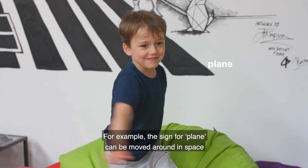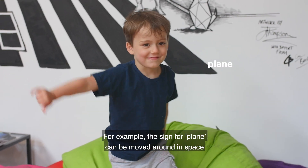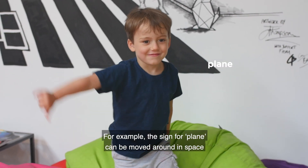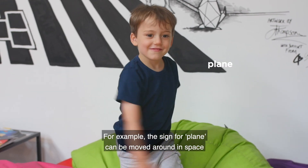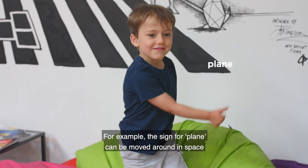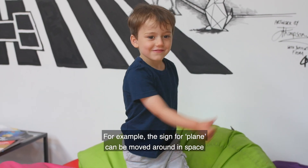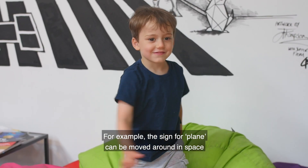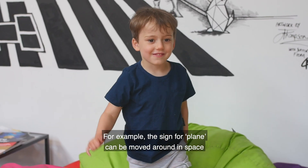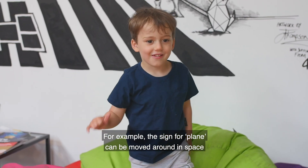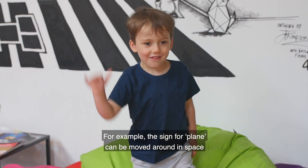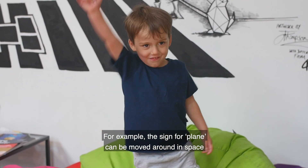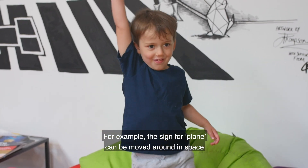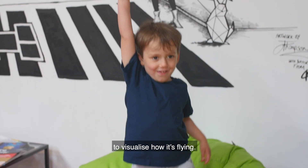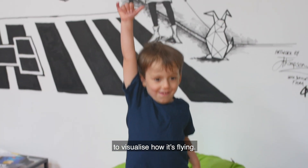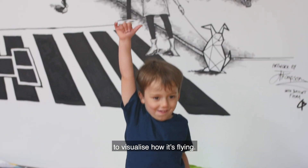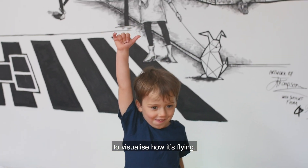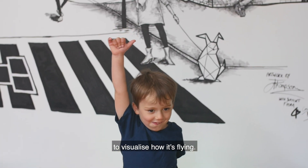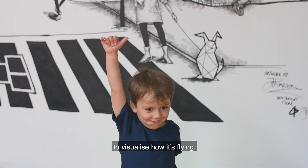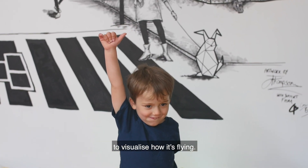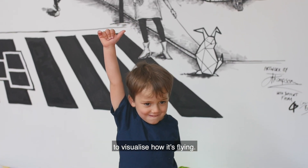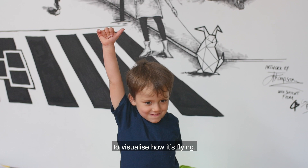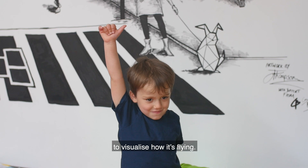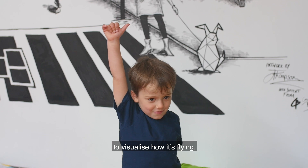can be moved around in space to visualise how it's flying.